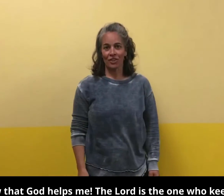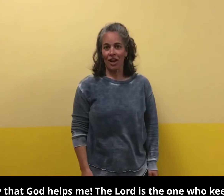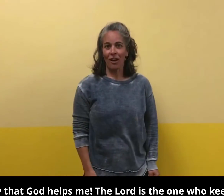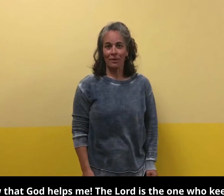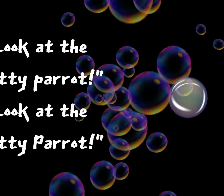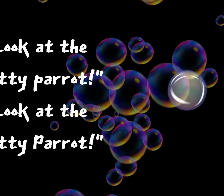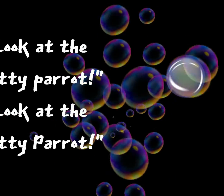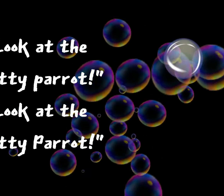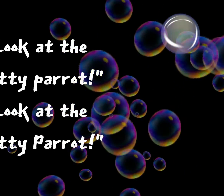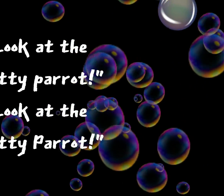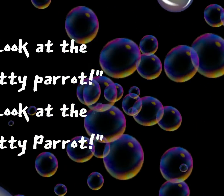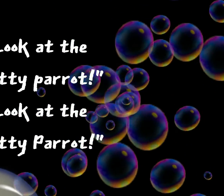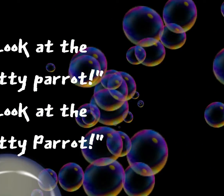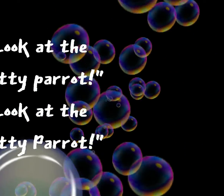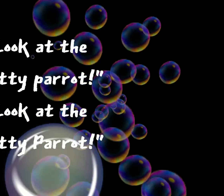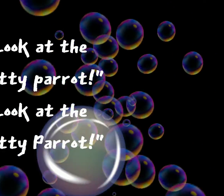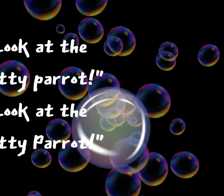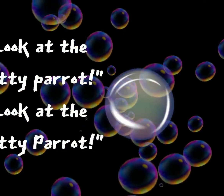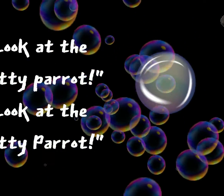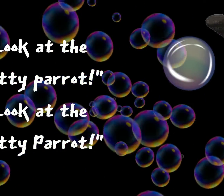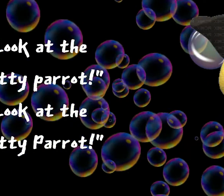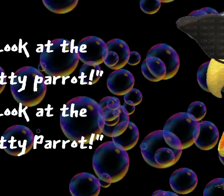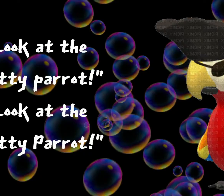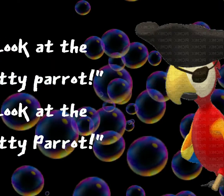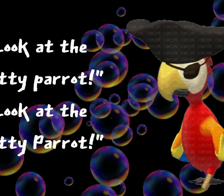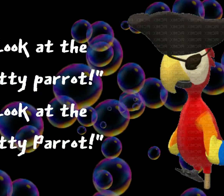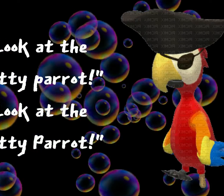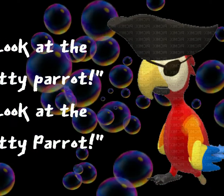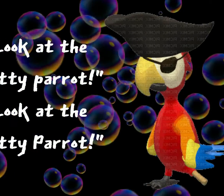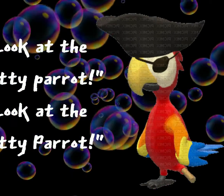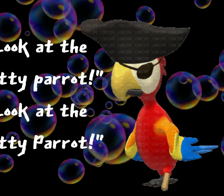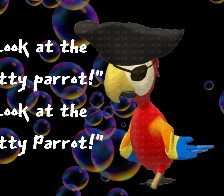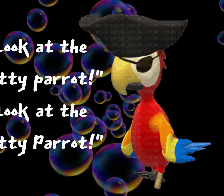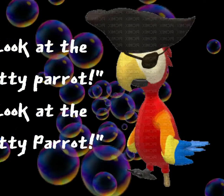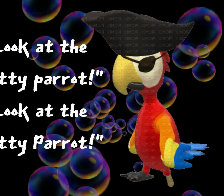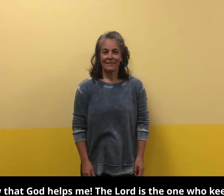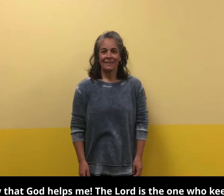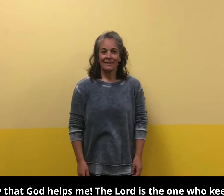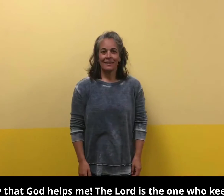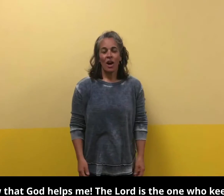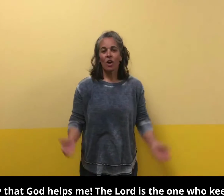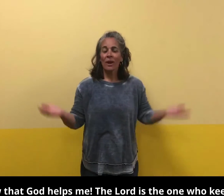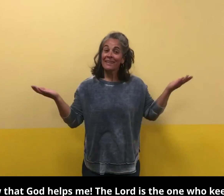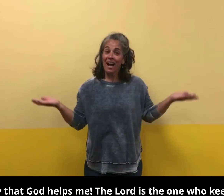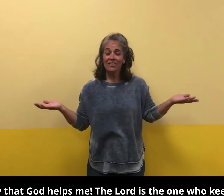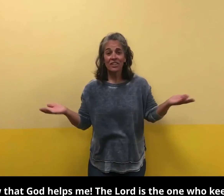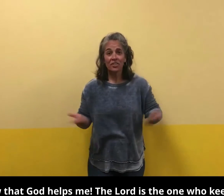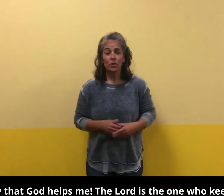right guys let's do